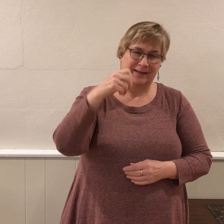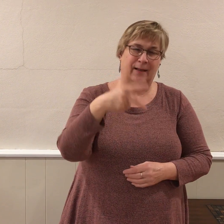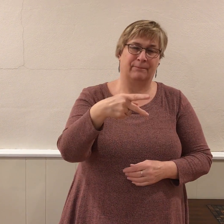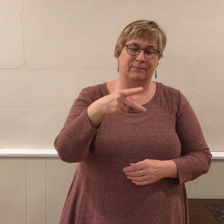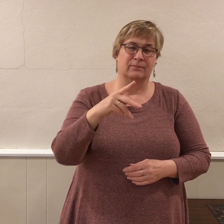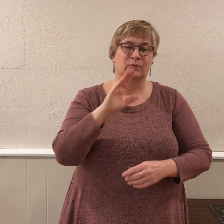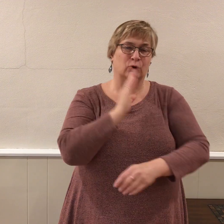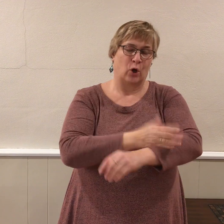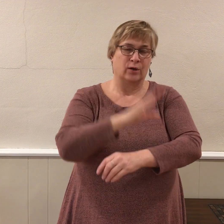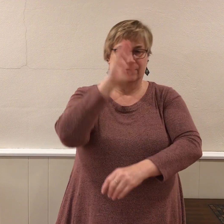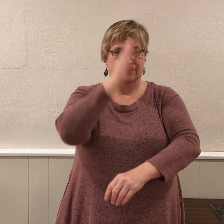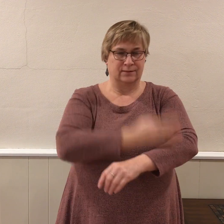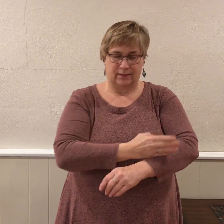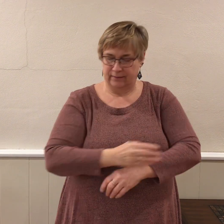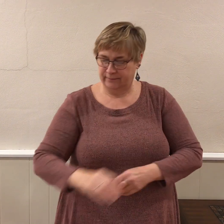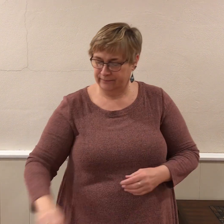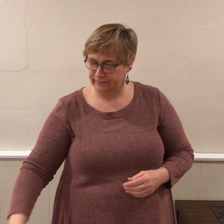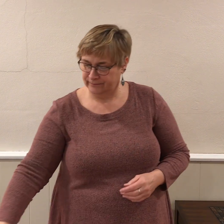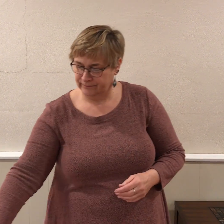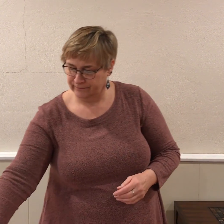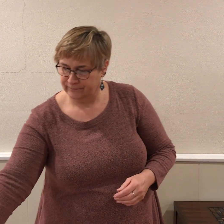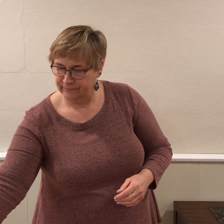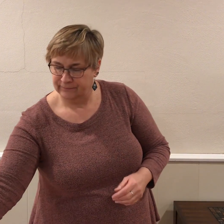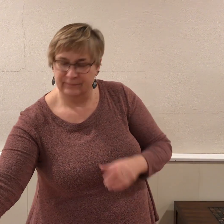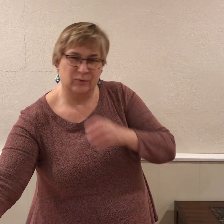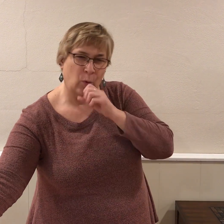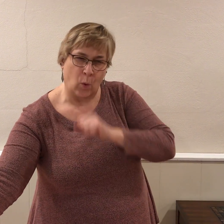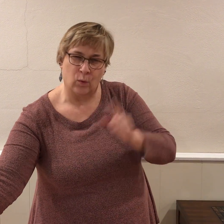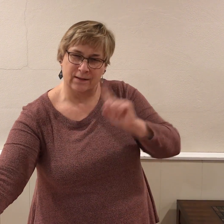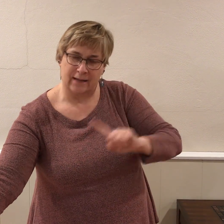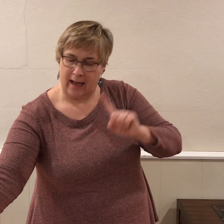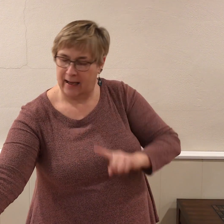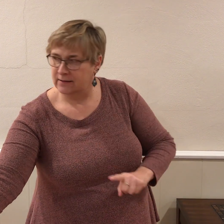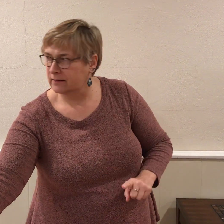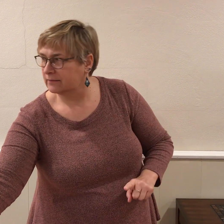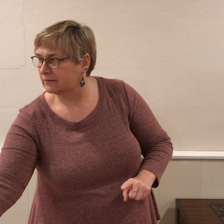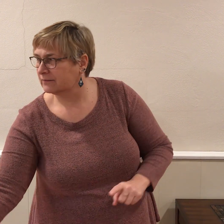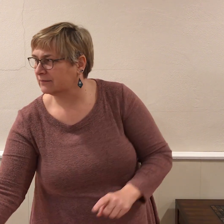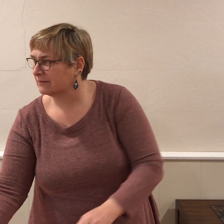but really you would sign it stepdaughter, stepson. That's an old sign.